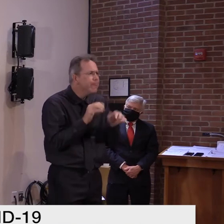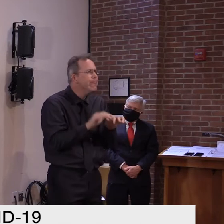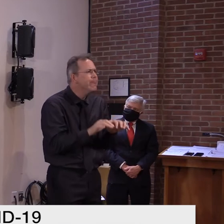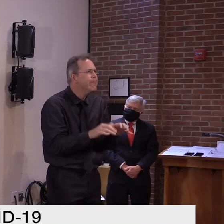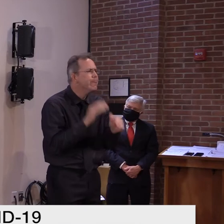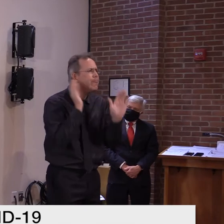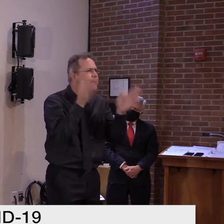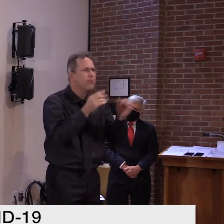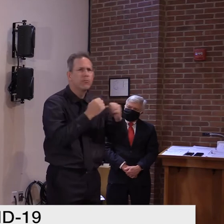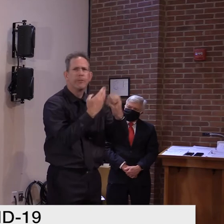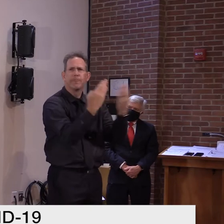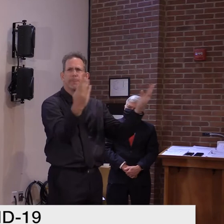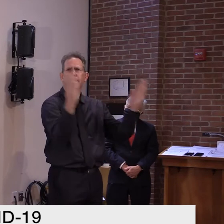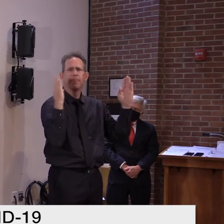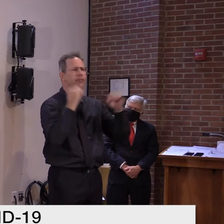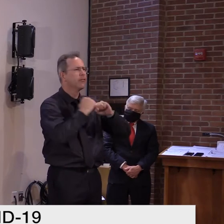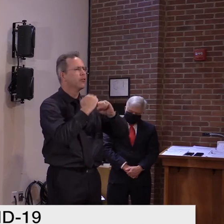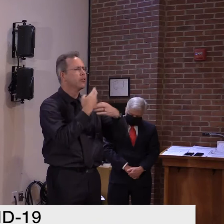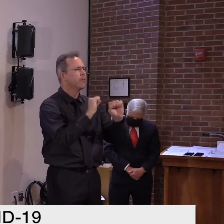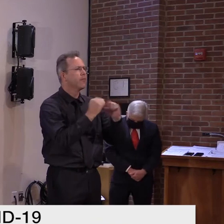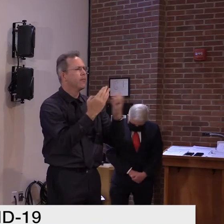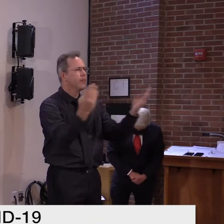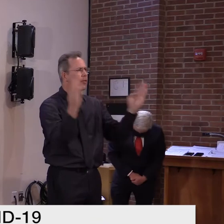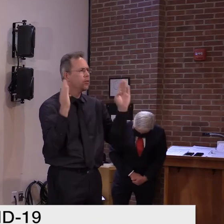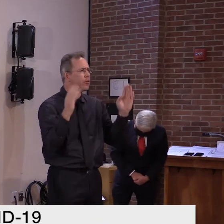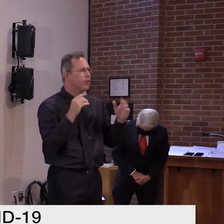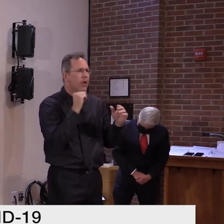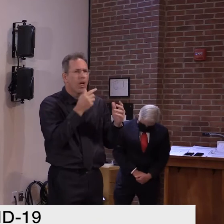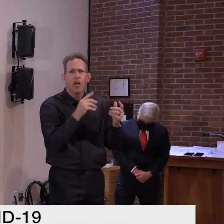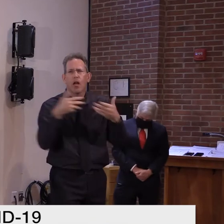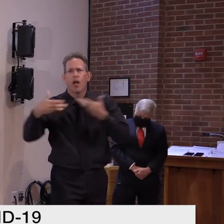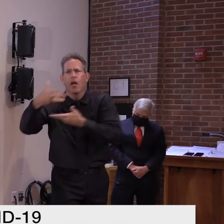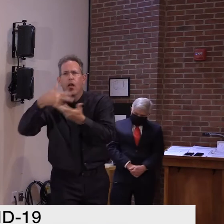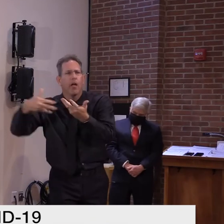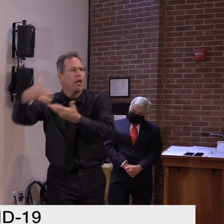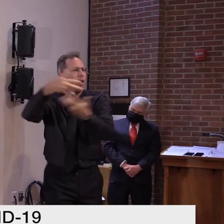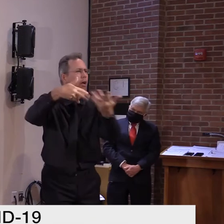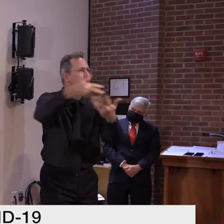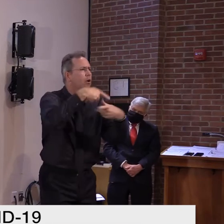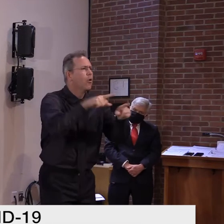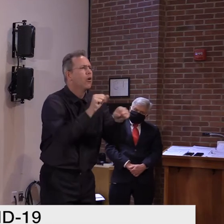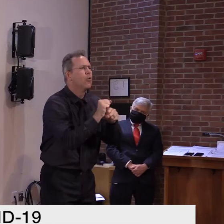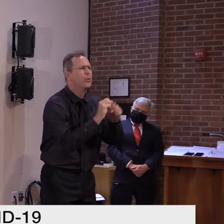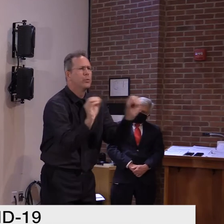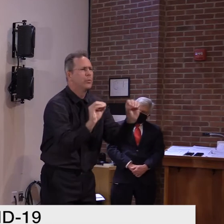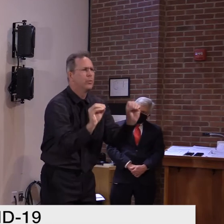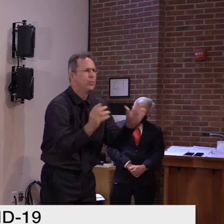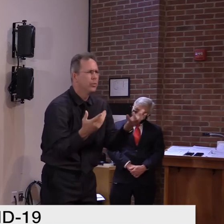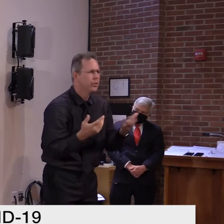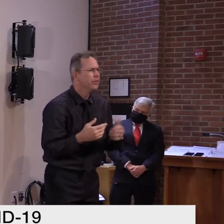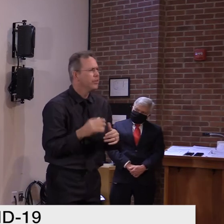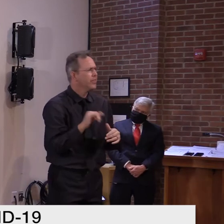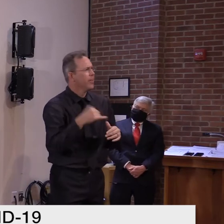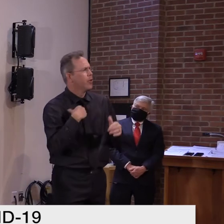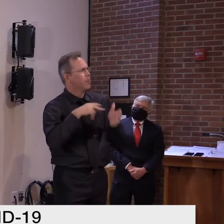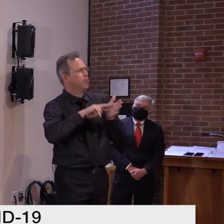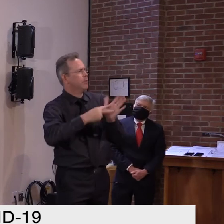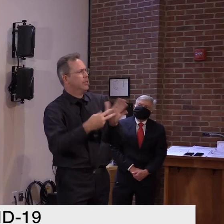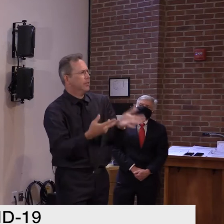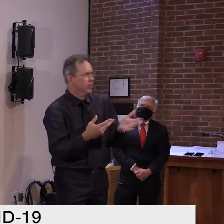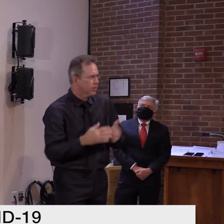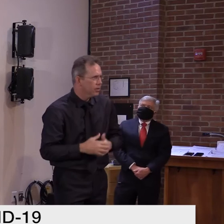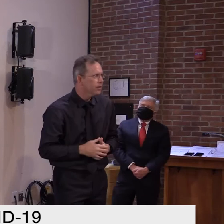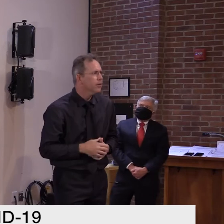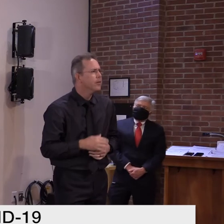where you'll expose yourself to each other. Those are kind of the things we're telling people right now. Um, so it